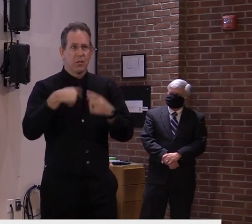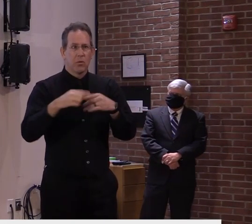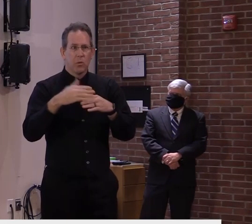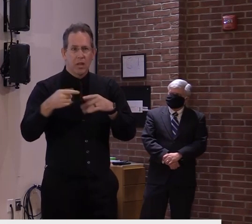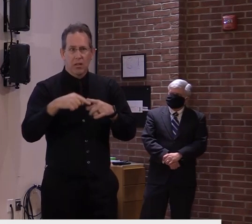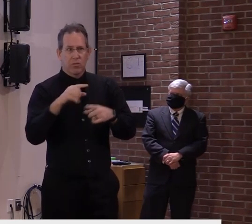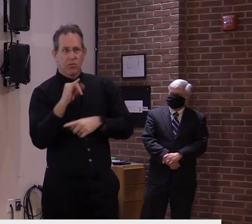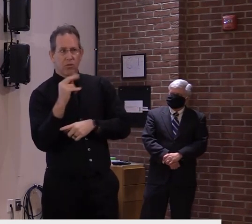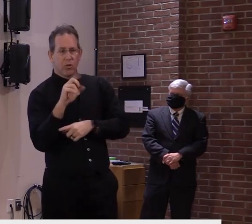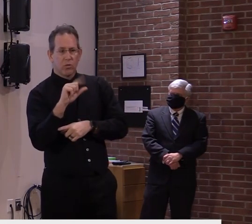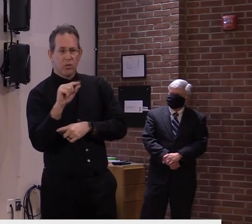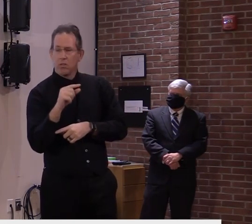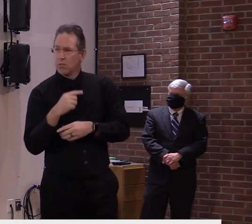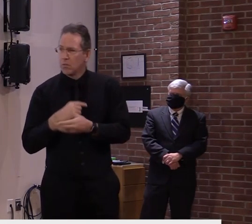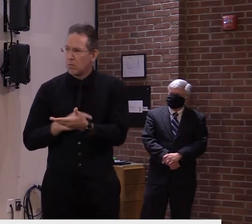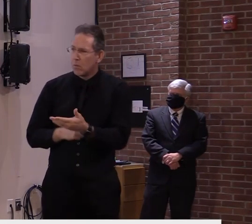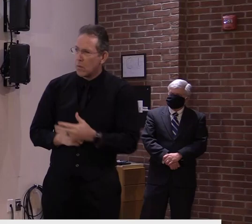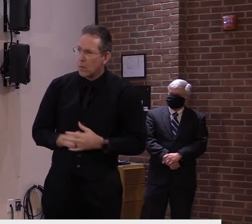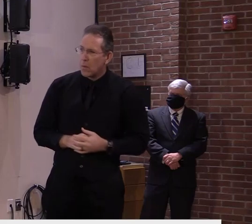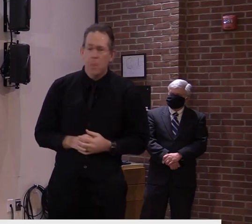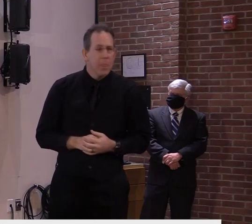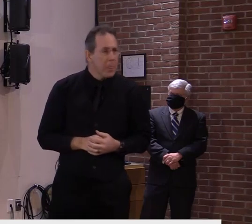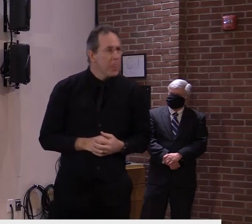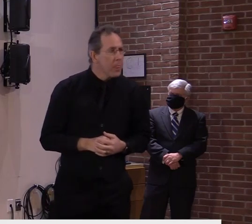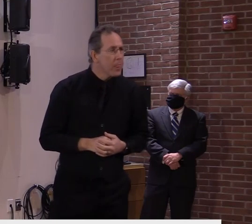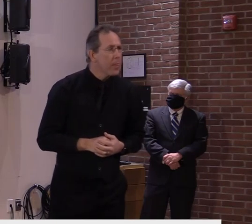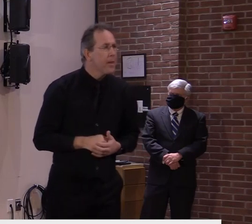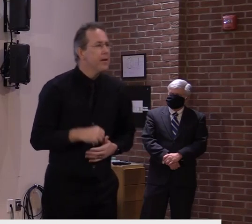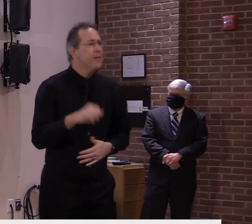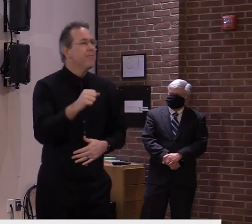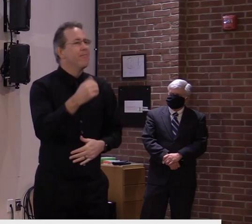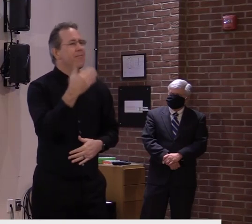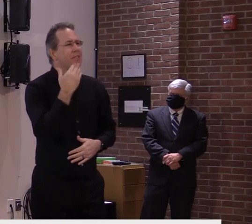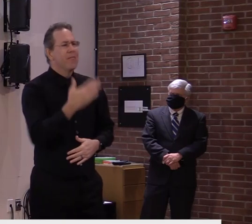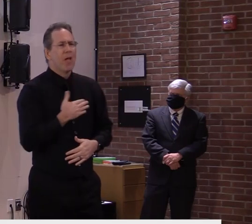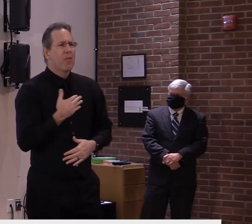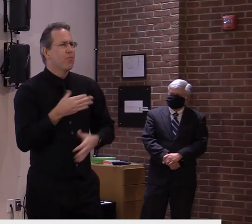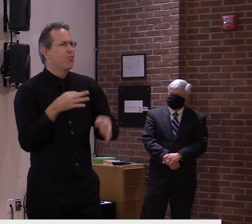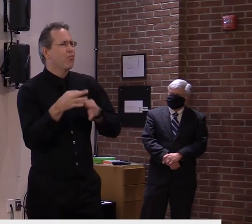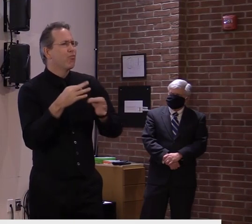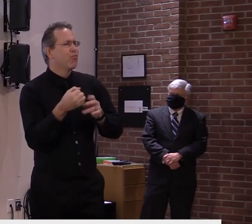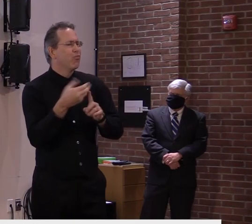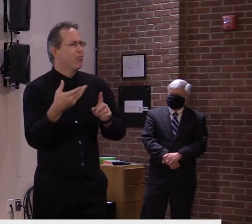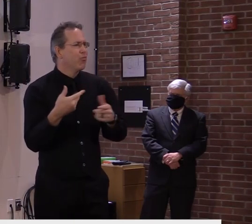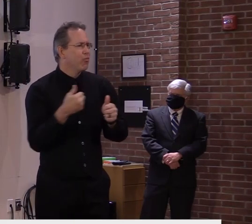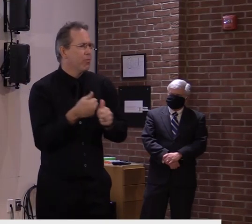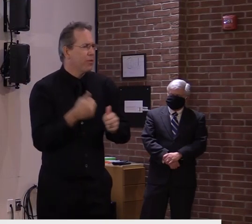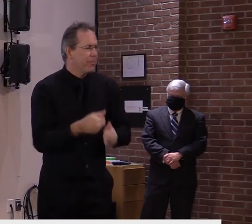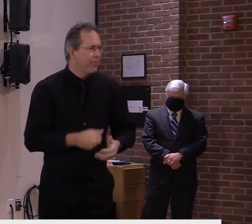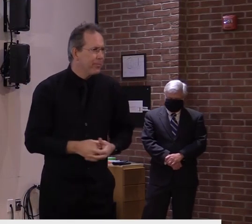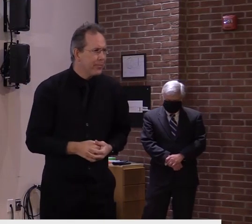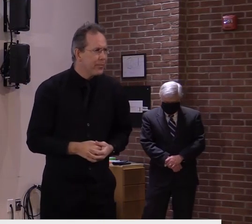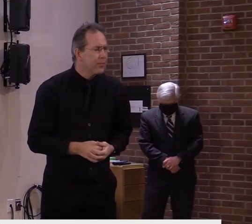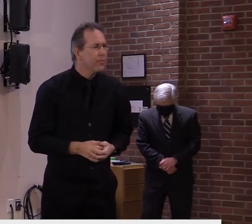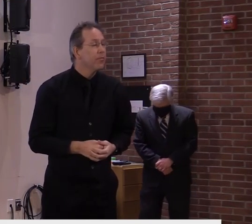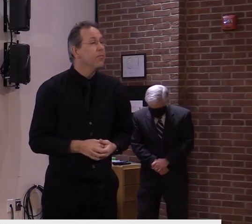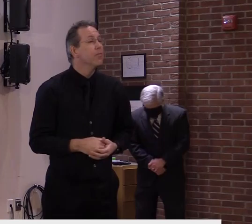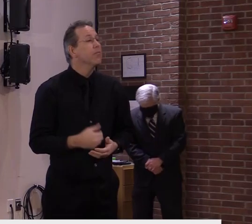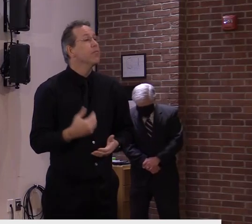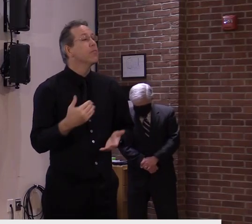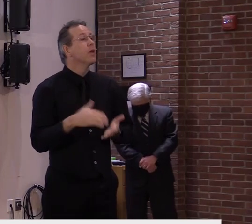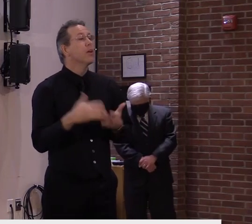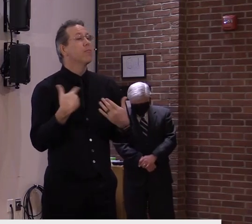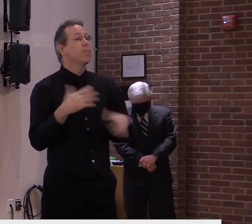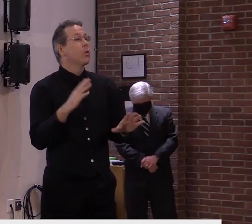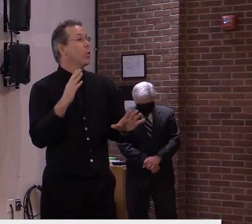Sure, happy to give a brief update, Mike Sherling, Commissioner of Public Safety. No, again, no known threats